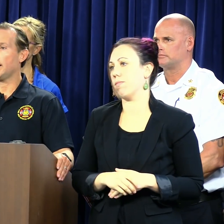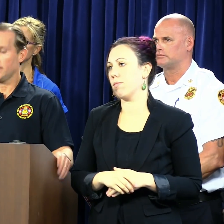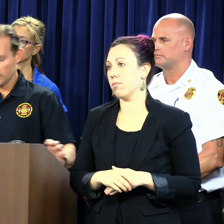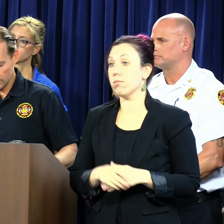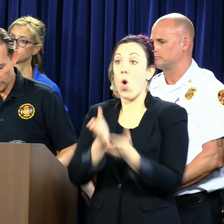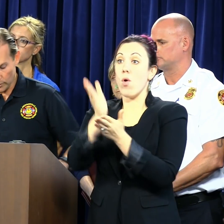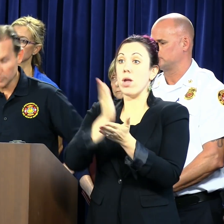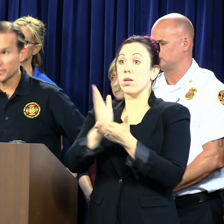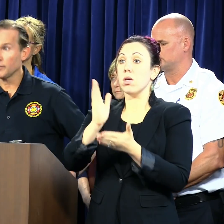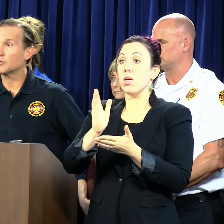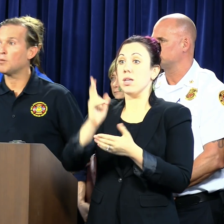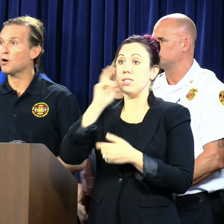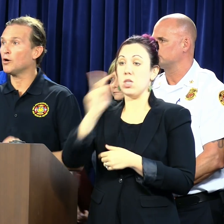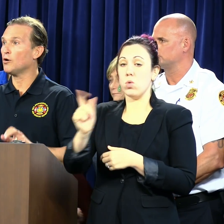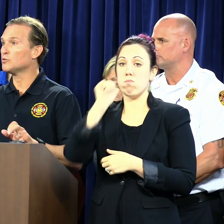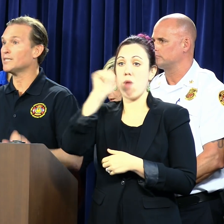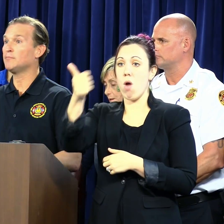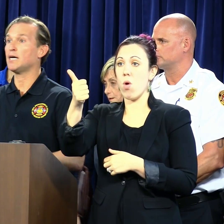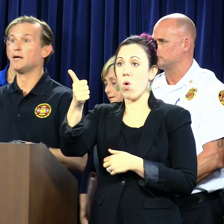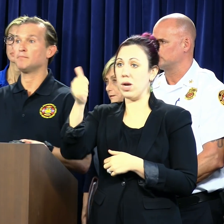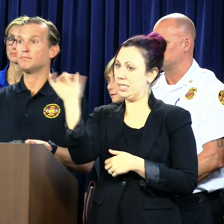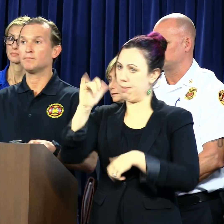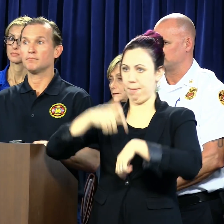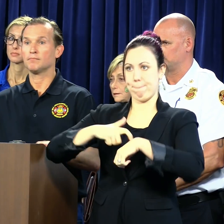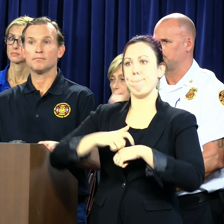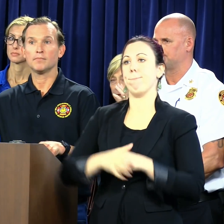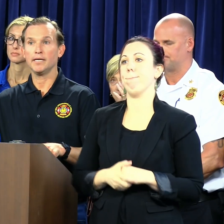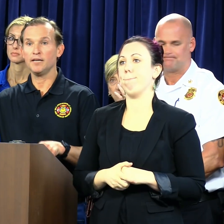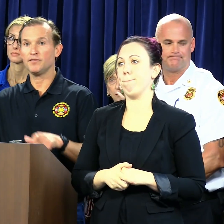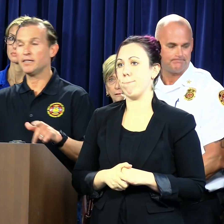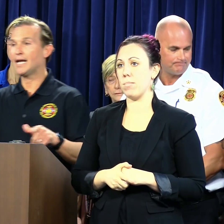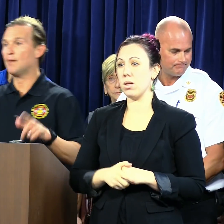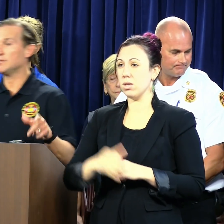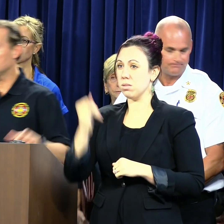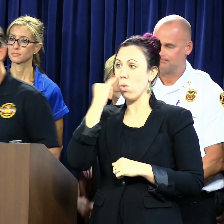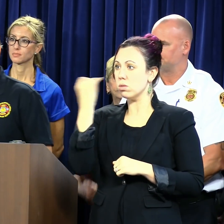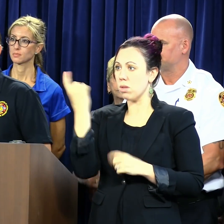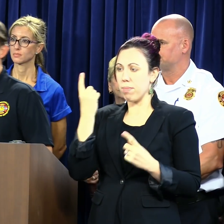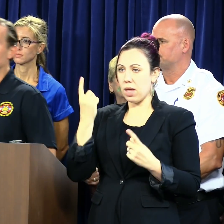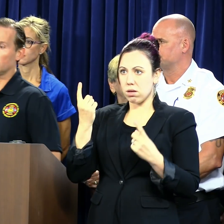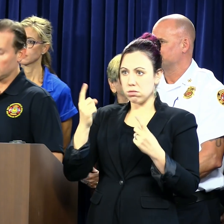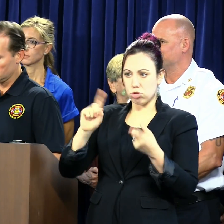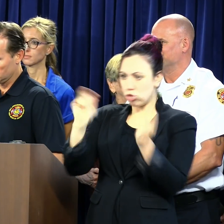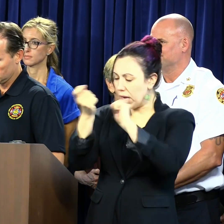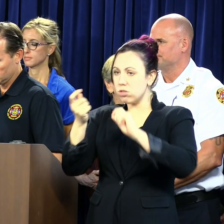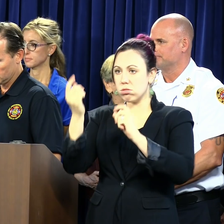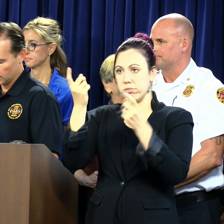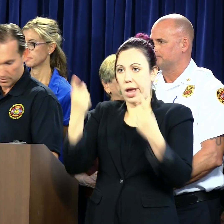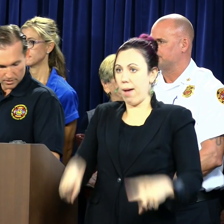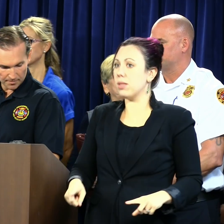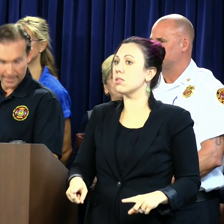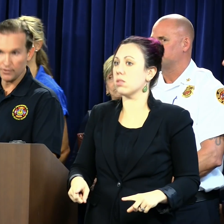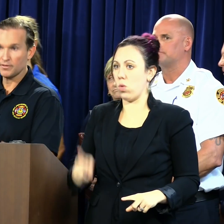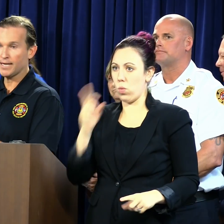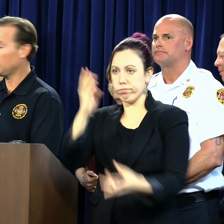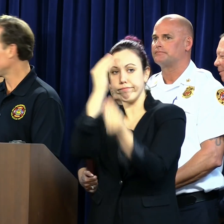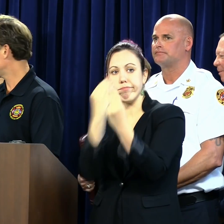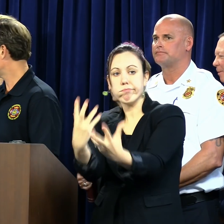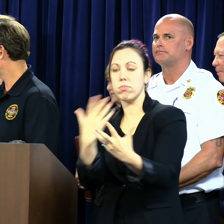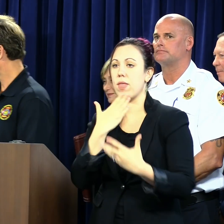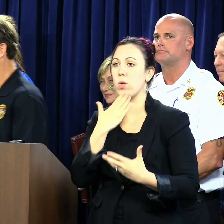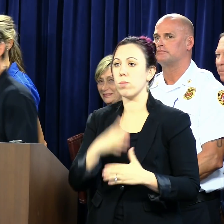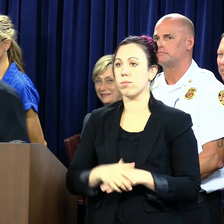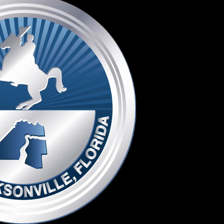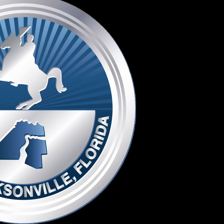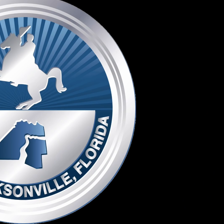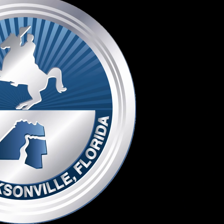All right. We will see you tomorrow, same time. And if anything happens in between, we'll update you. Thank you.